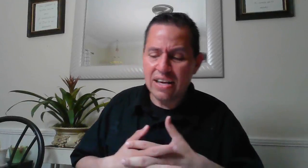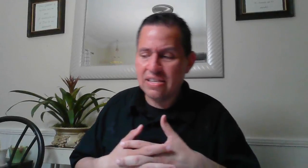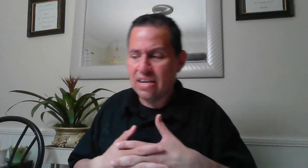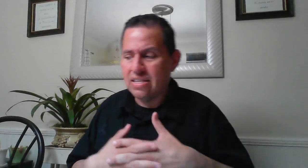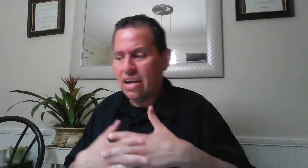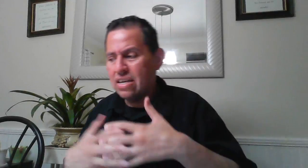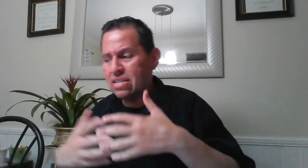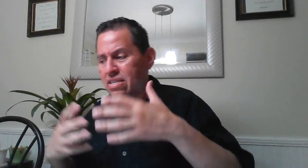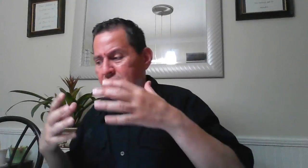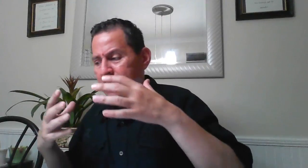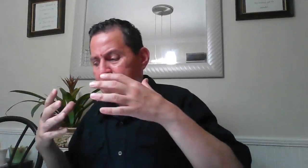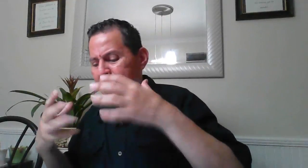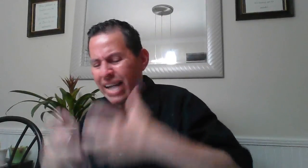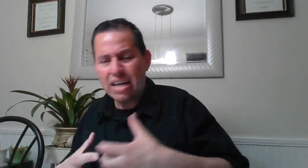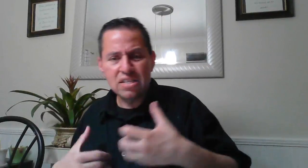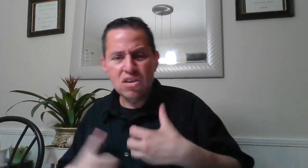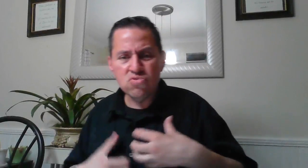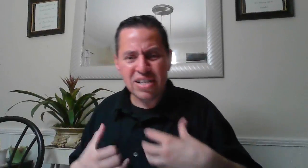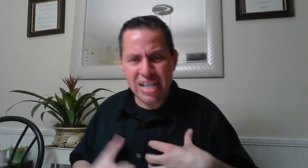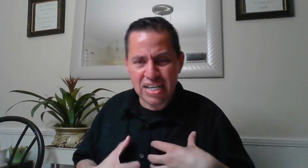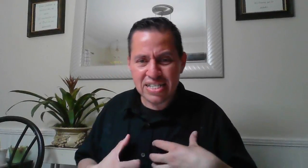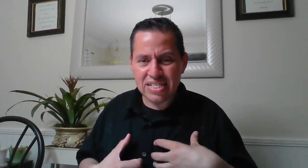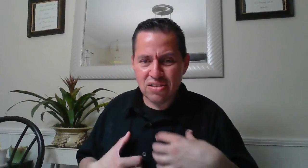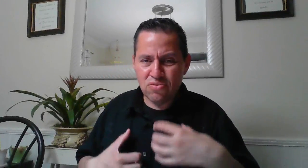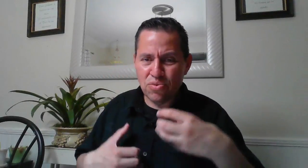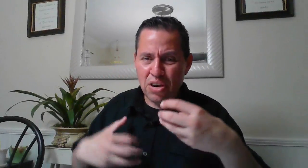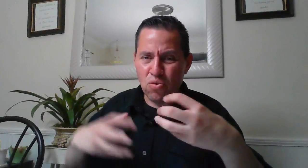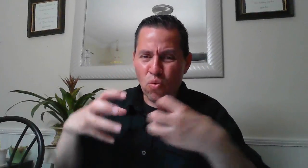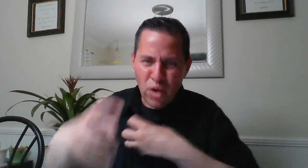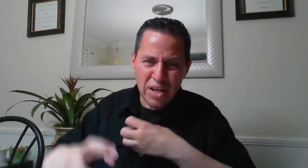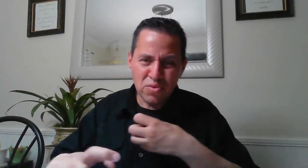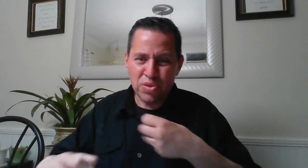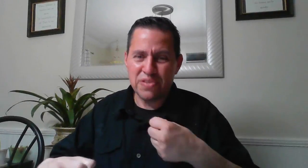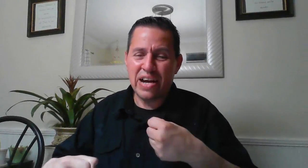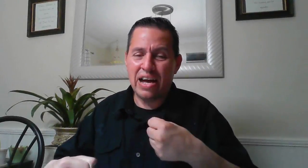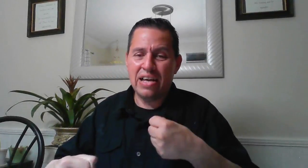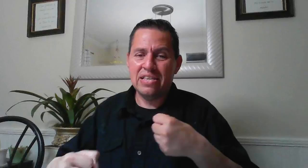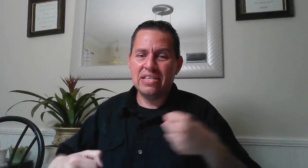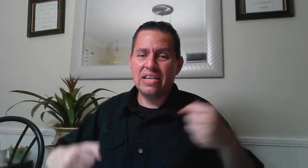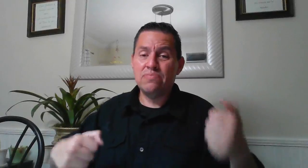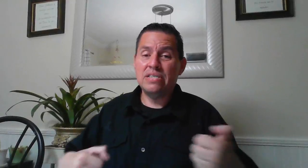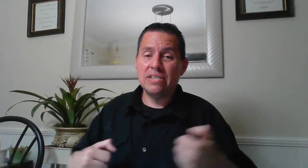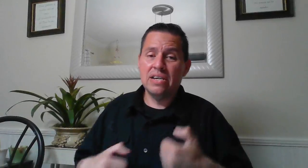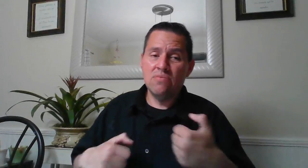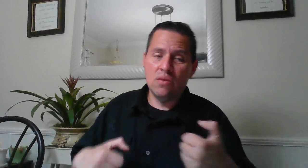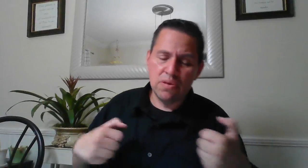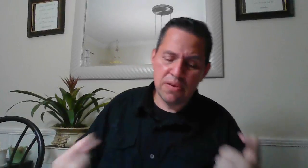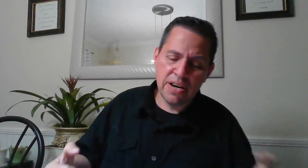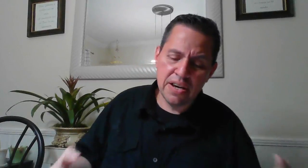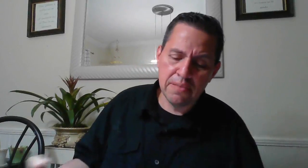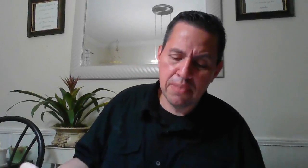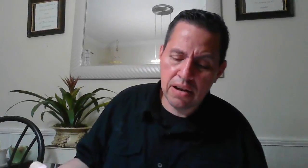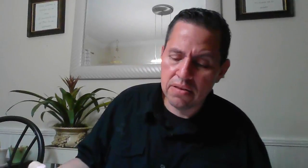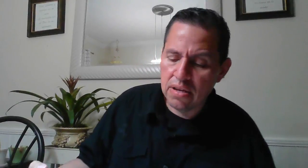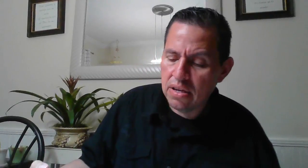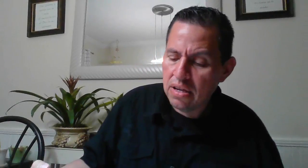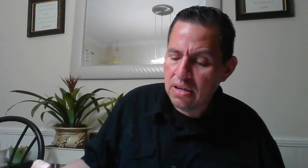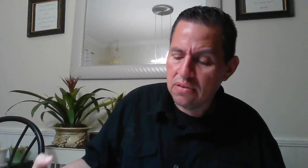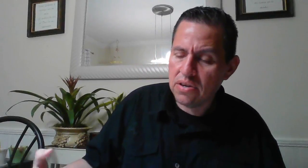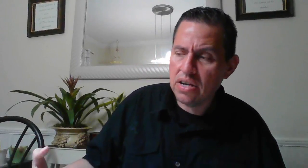and and god knows us so we are one with god and that's basically what we're praying about we're gonna